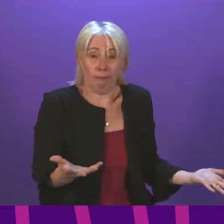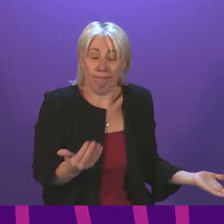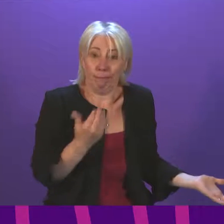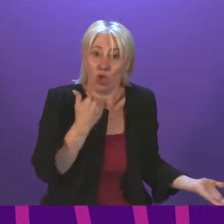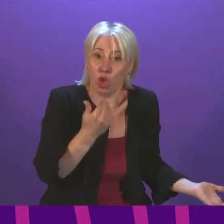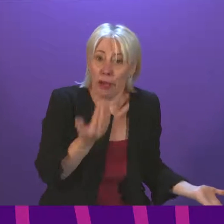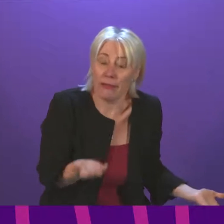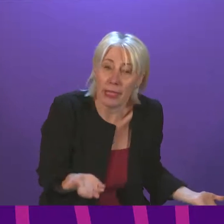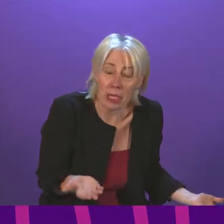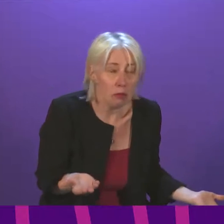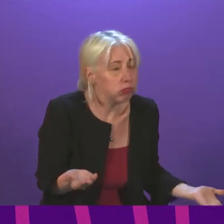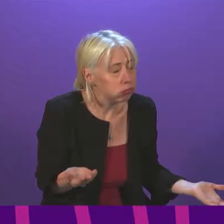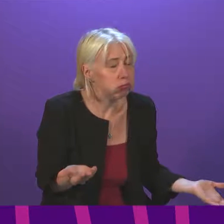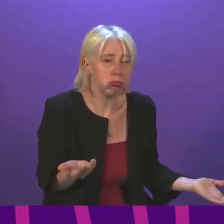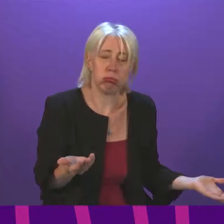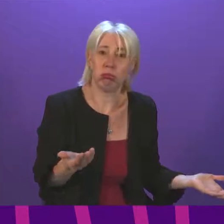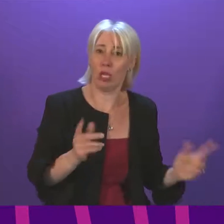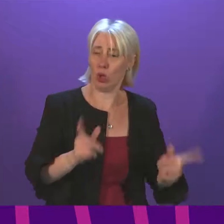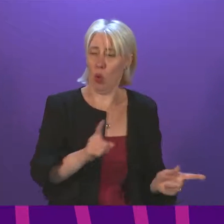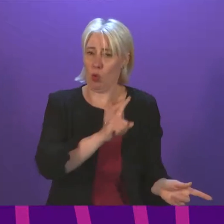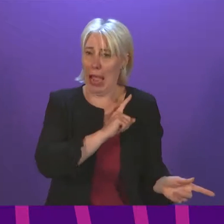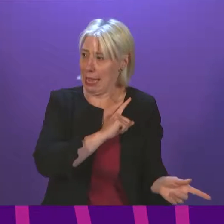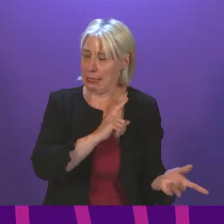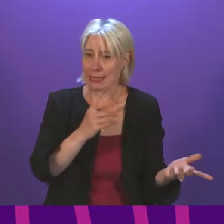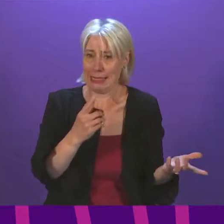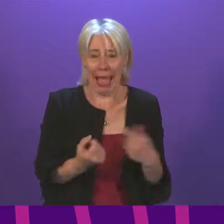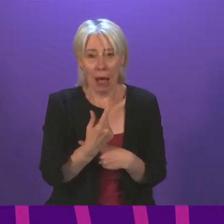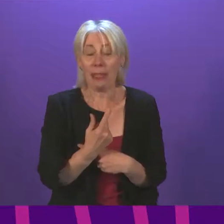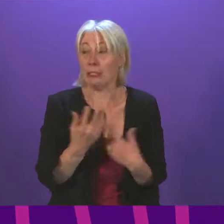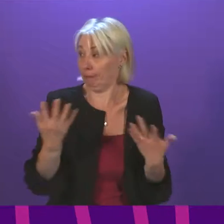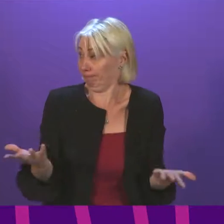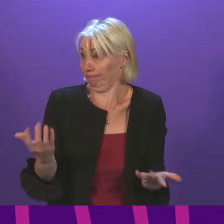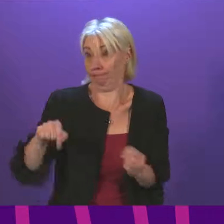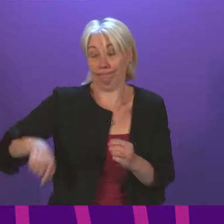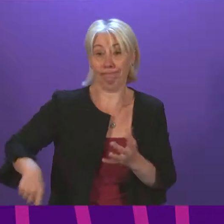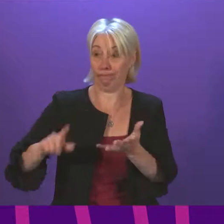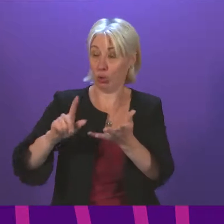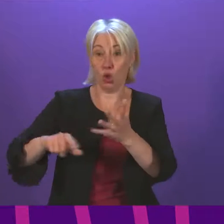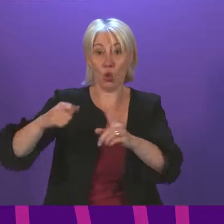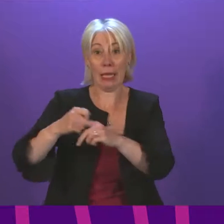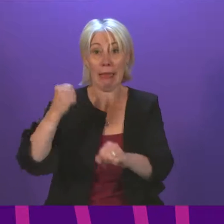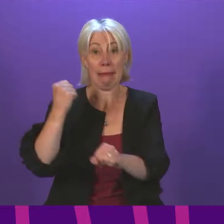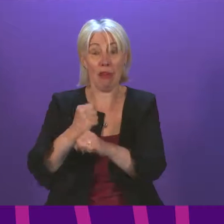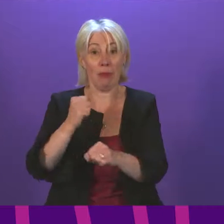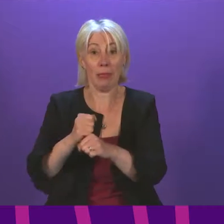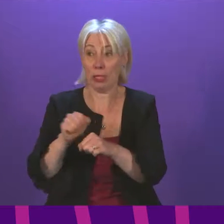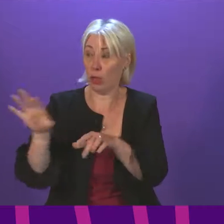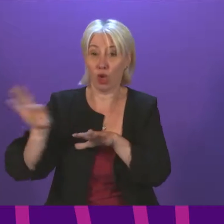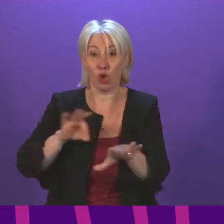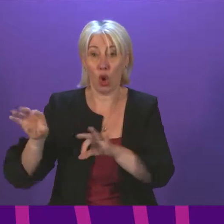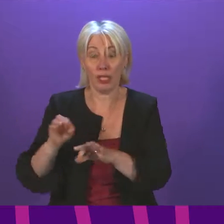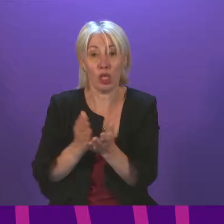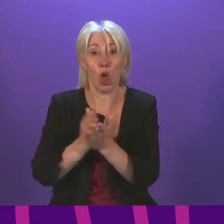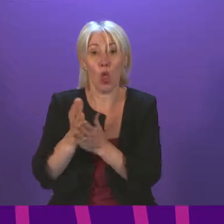to support. That is because of the the choices that have been made in the implementation of the Brexit